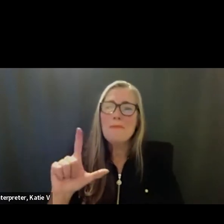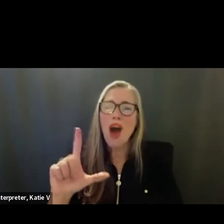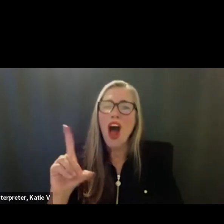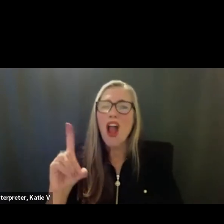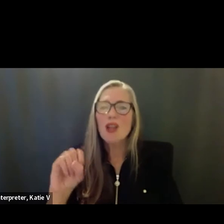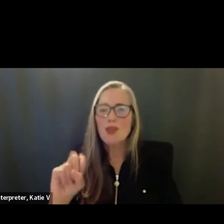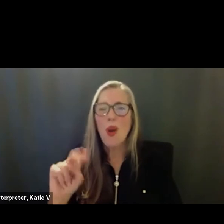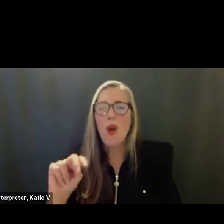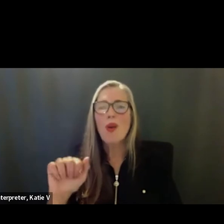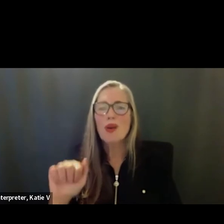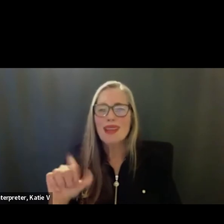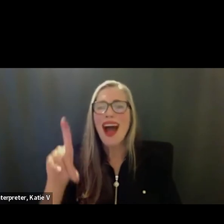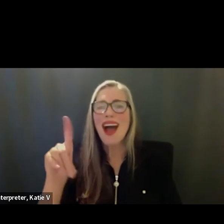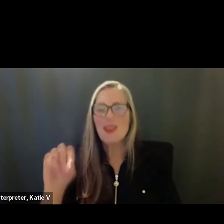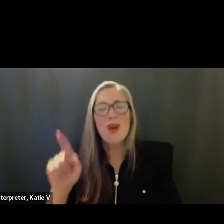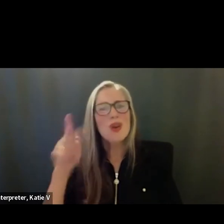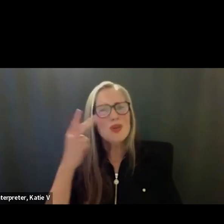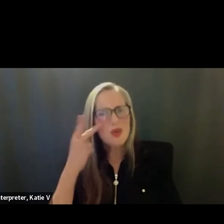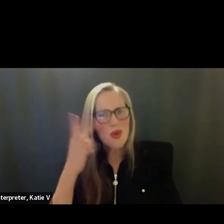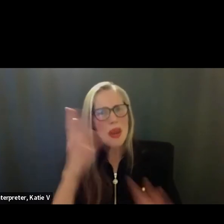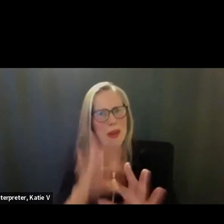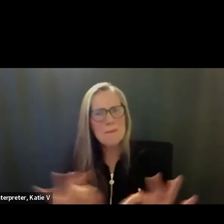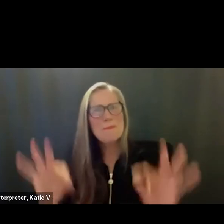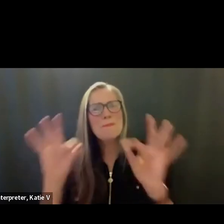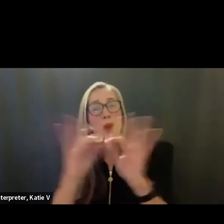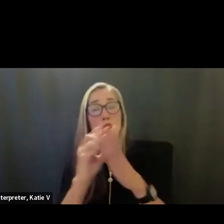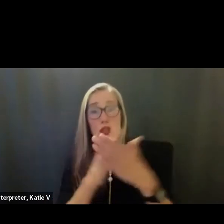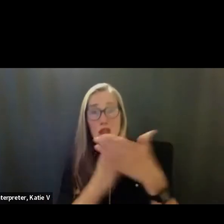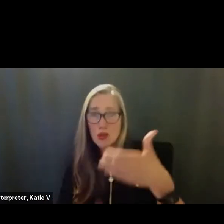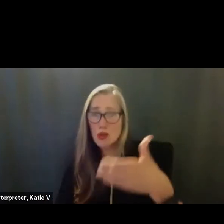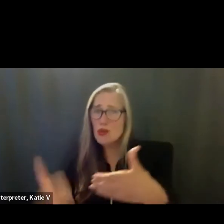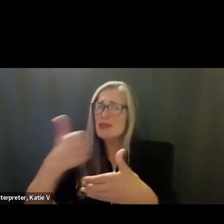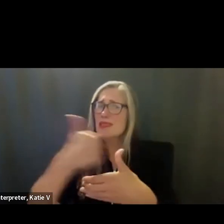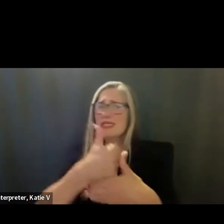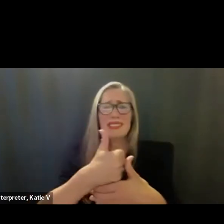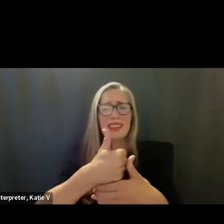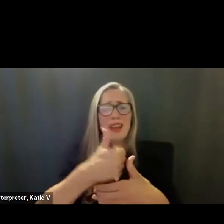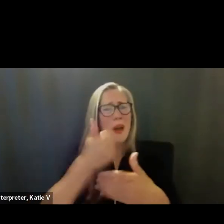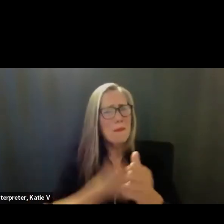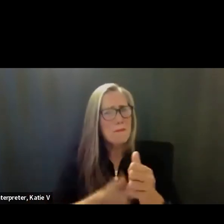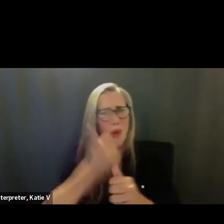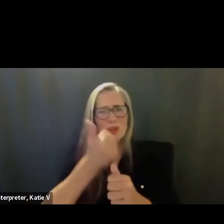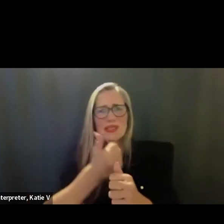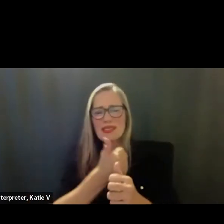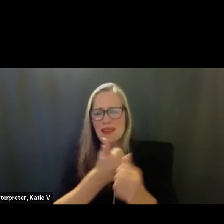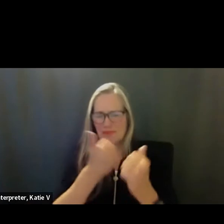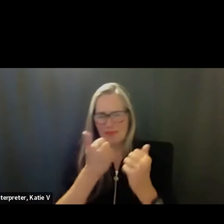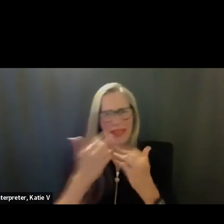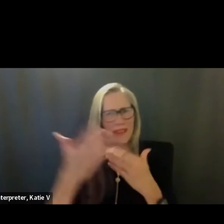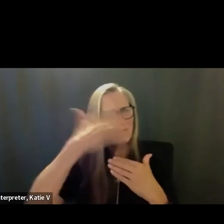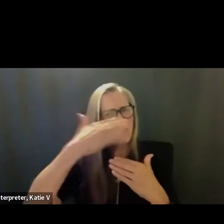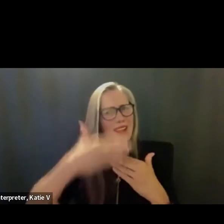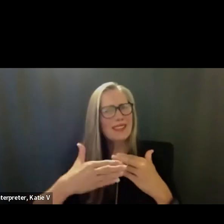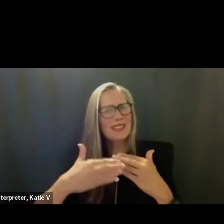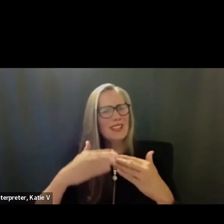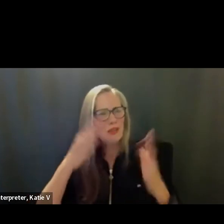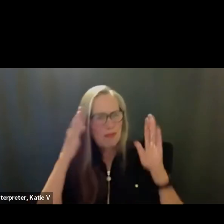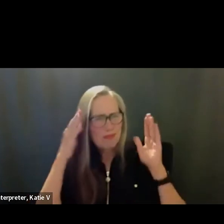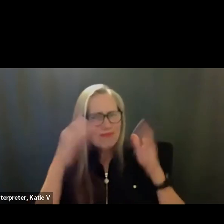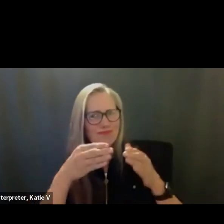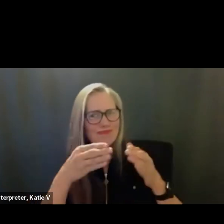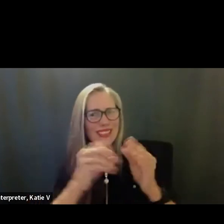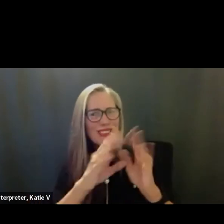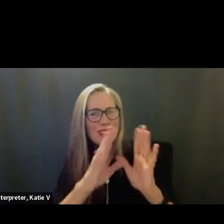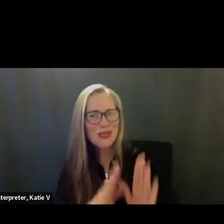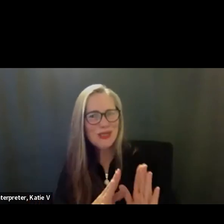even in our celebrations. Right. And even when we gather, even more so then. So thank you for that and for all of the effort that went into